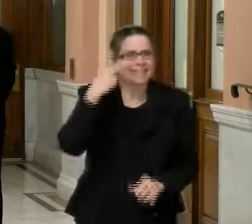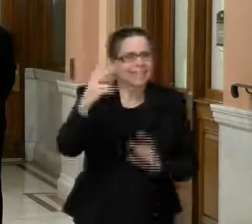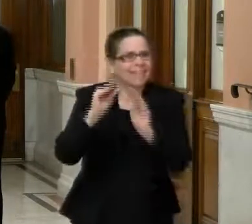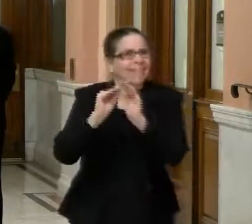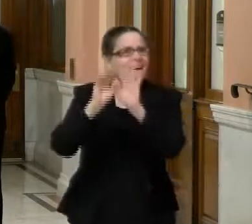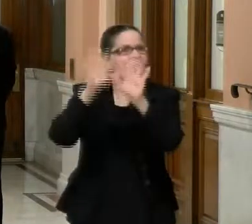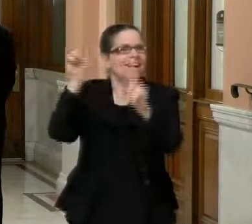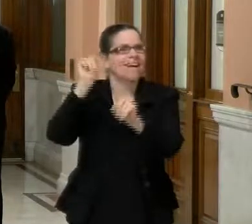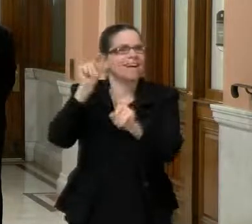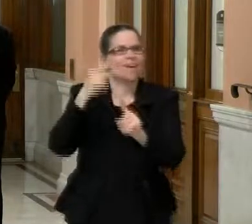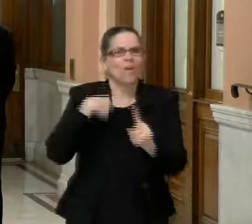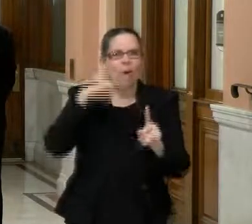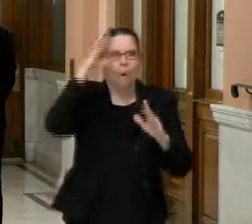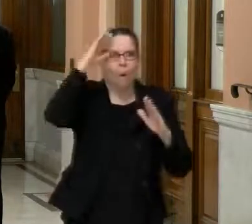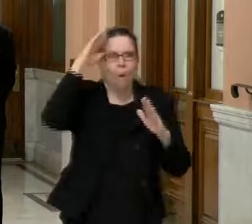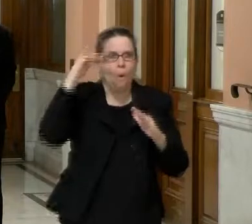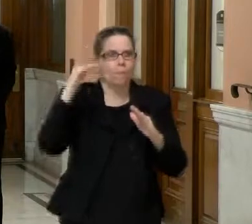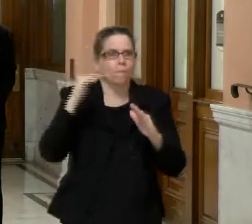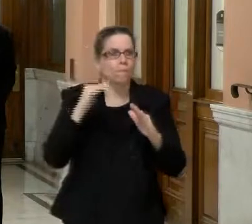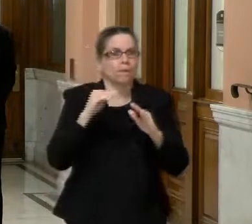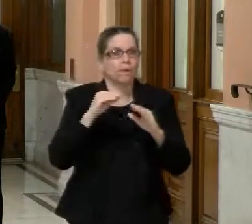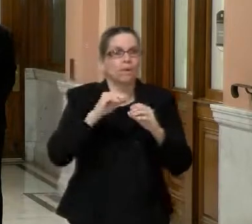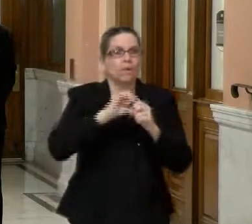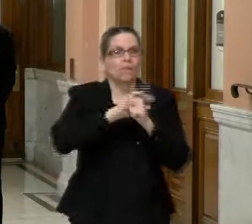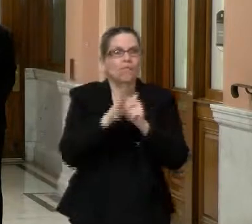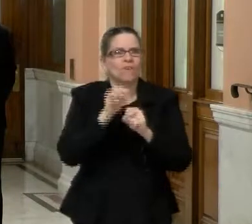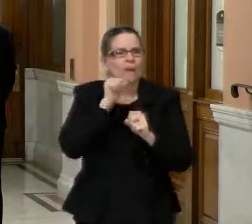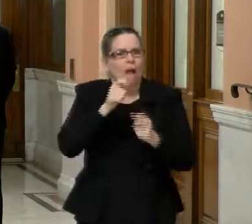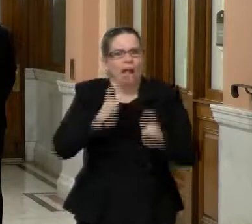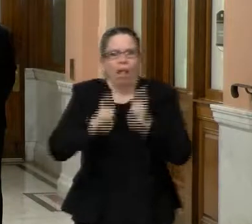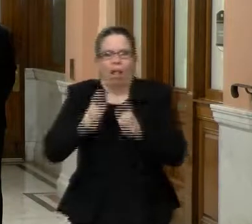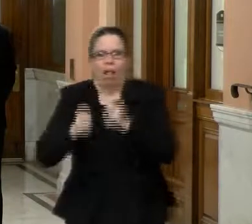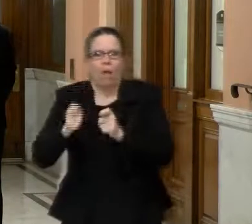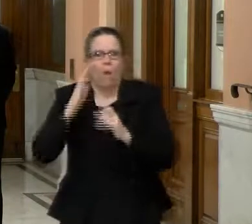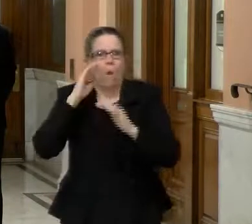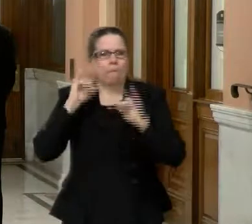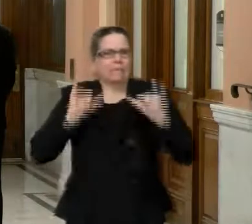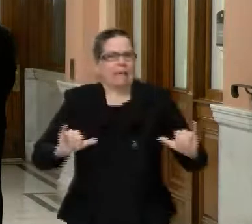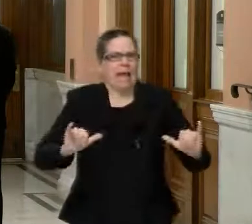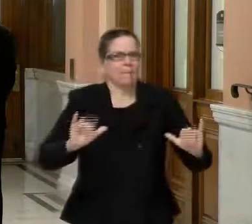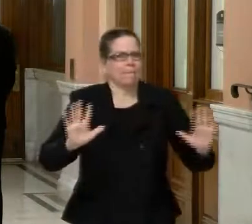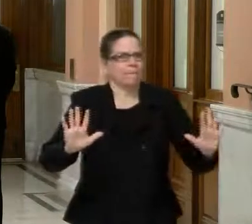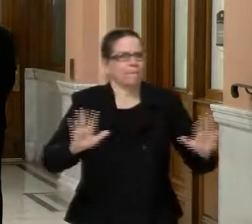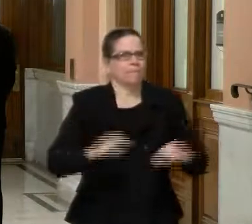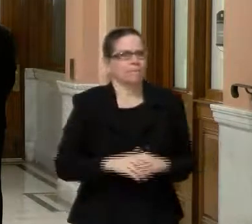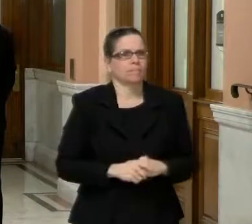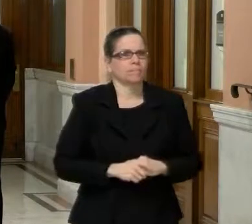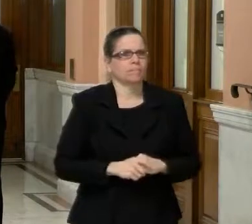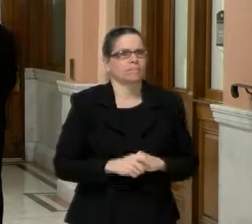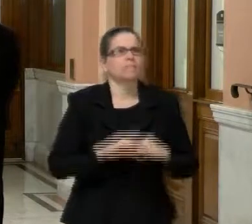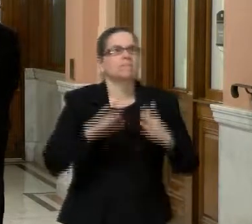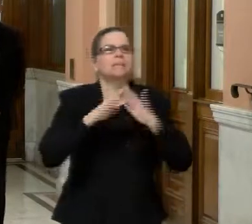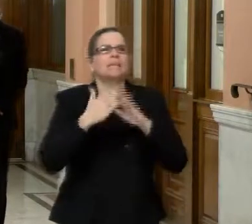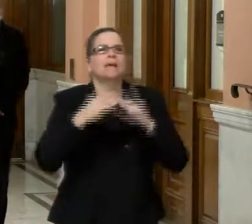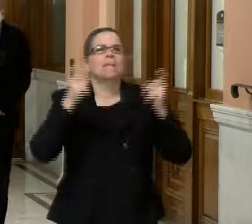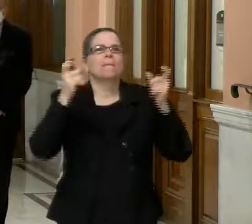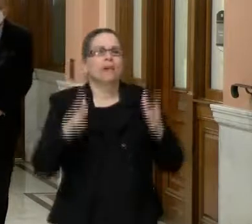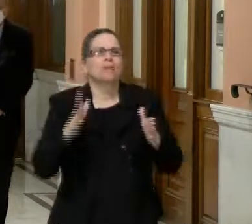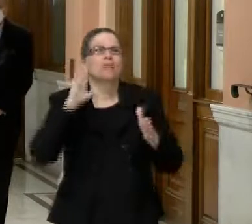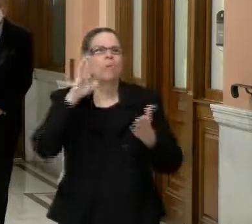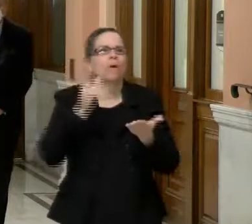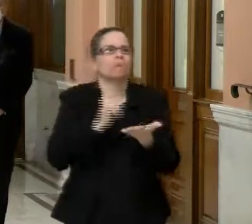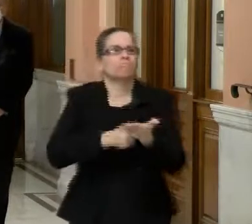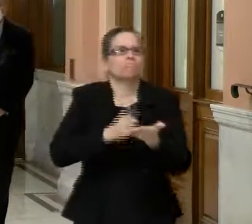On the vaccination front, I know you're going to get more numbers from the city manager. Um, just, I can tell you that it's a,